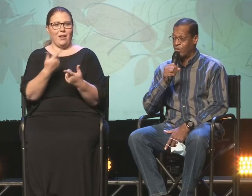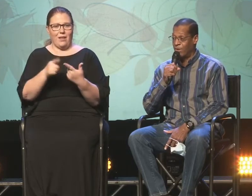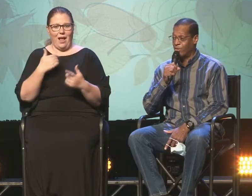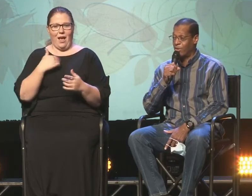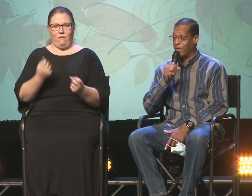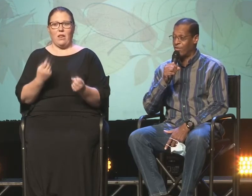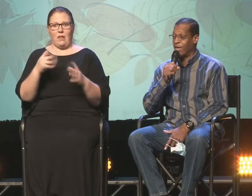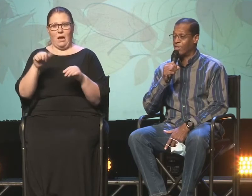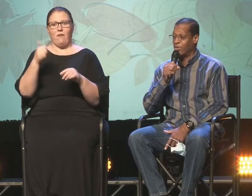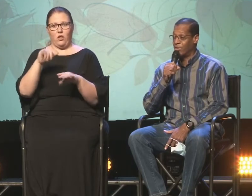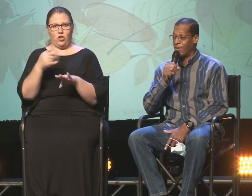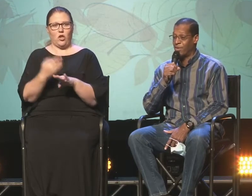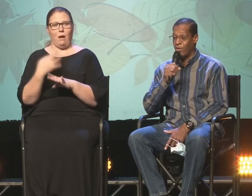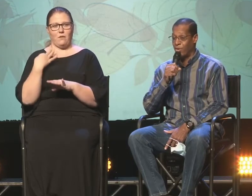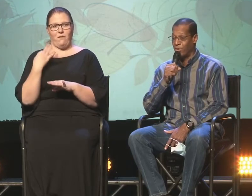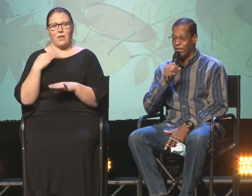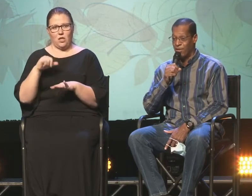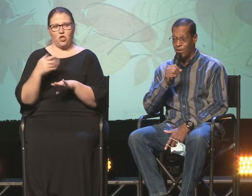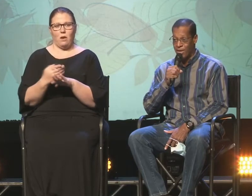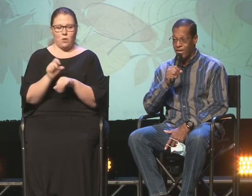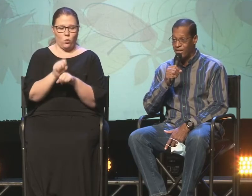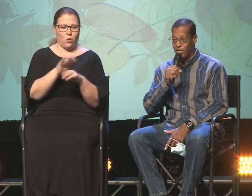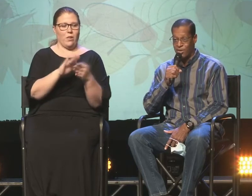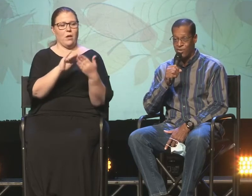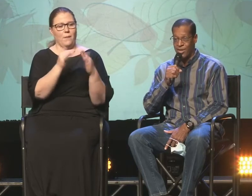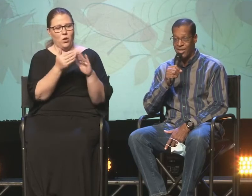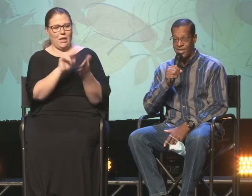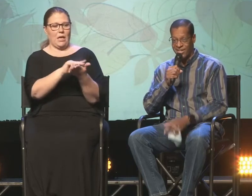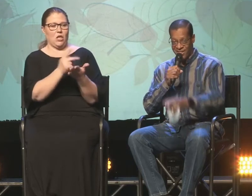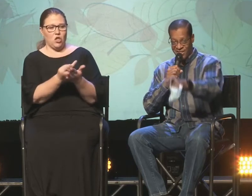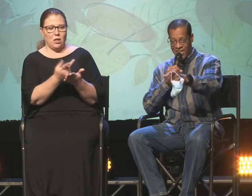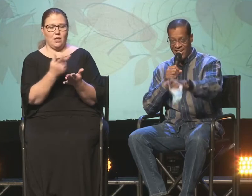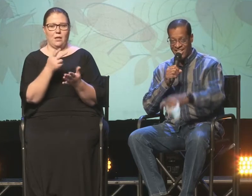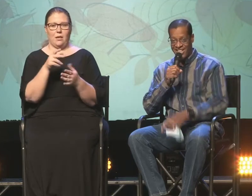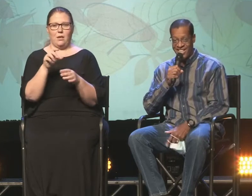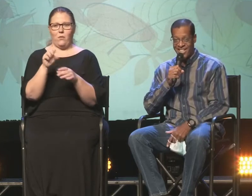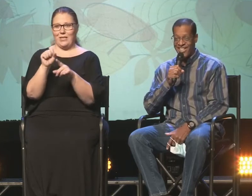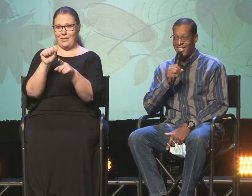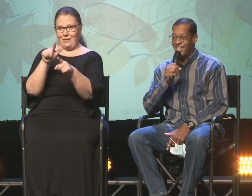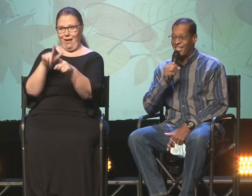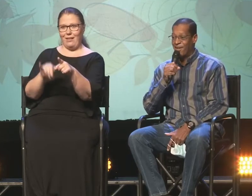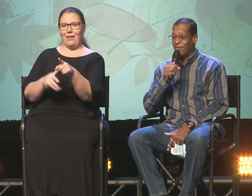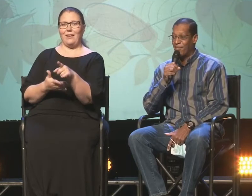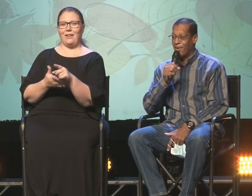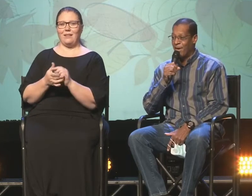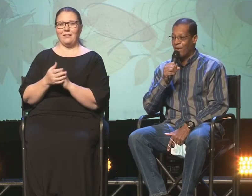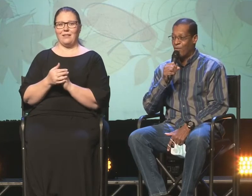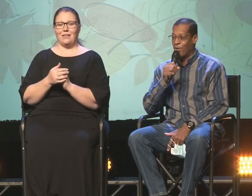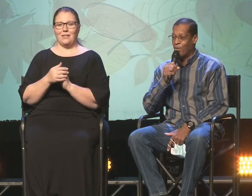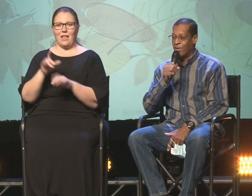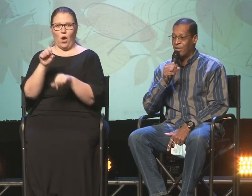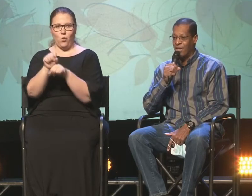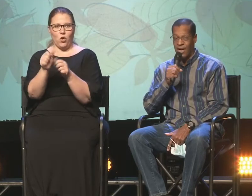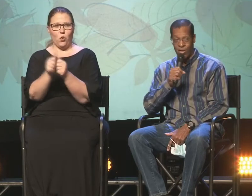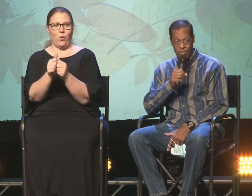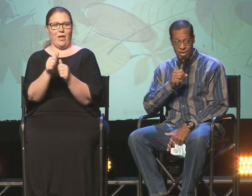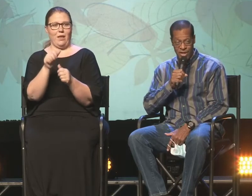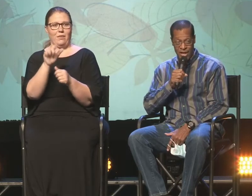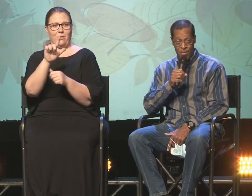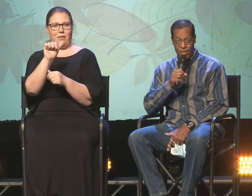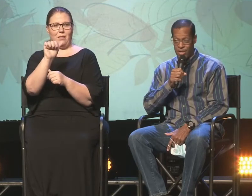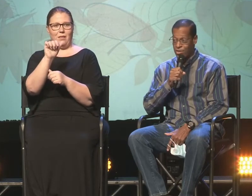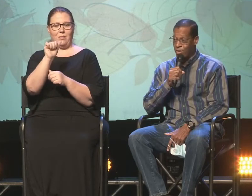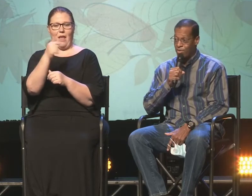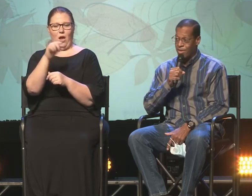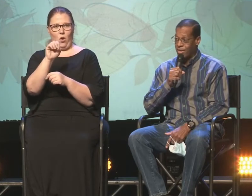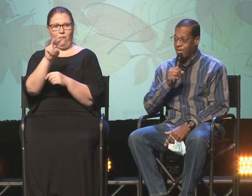other jobs, volunteer jobs. I work with the community kitchen with Sally. I work with the Lago Vista